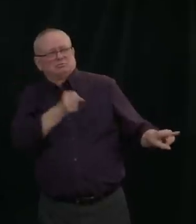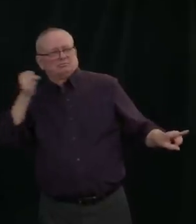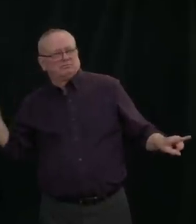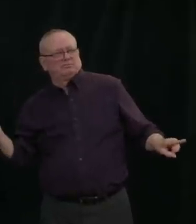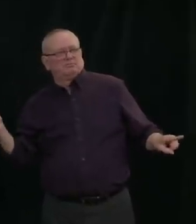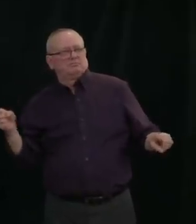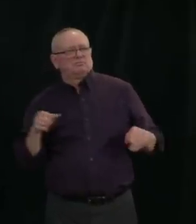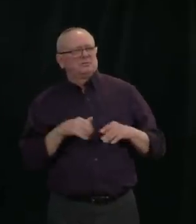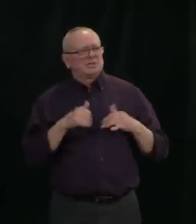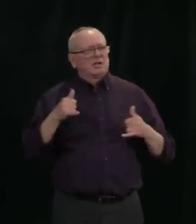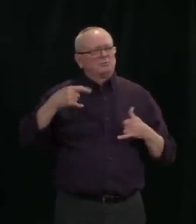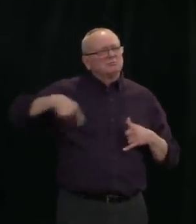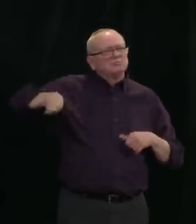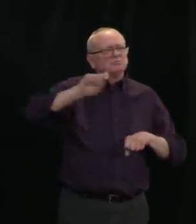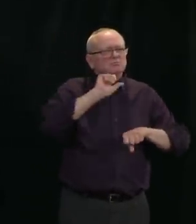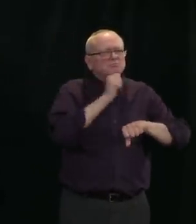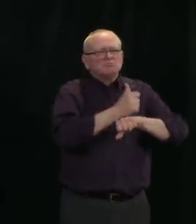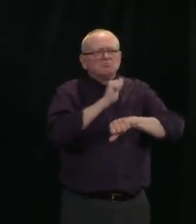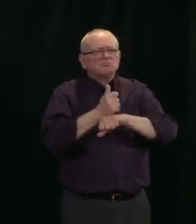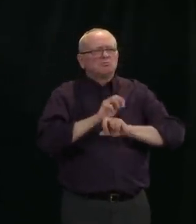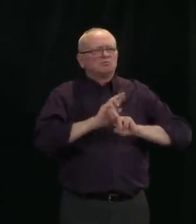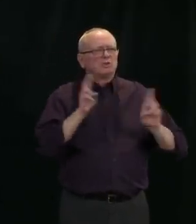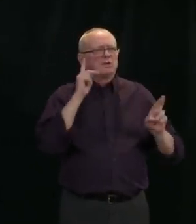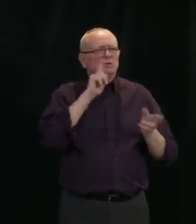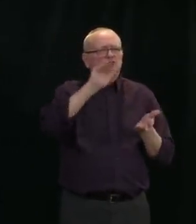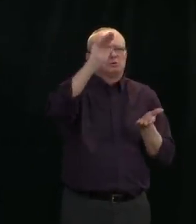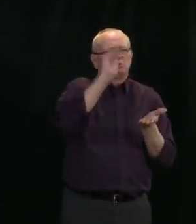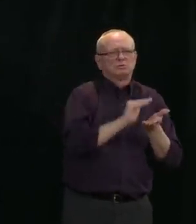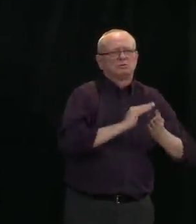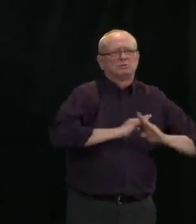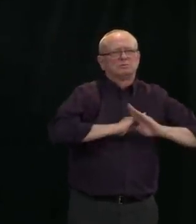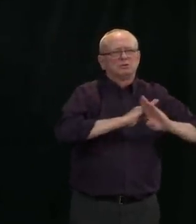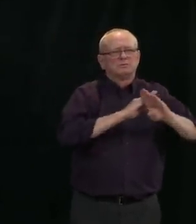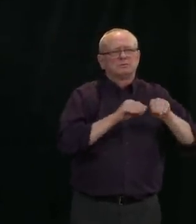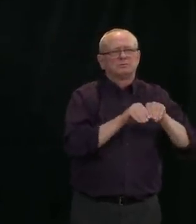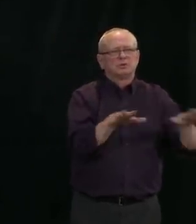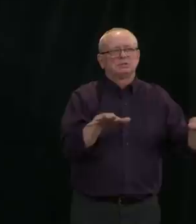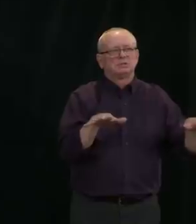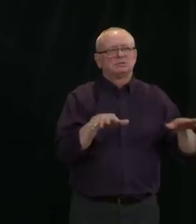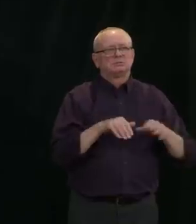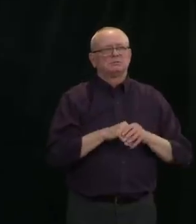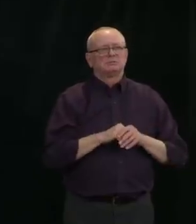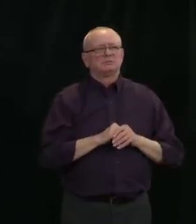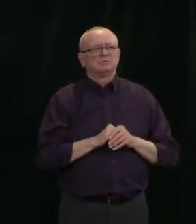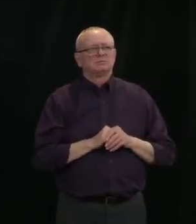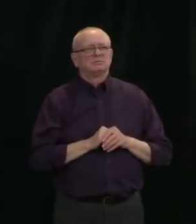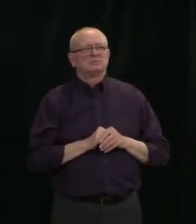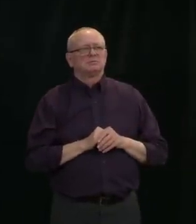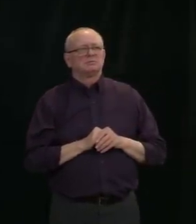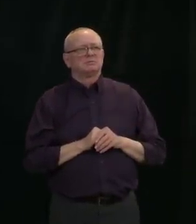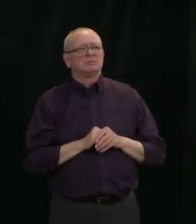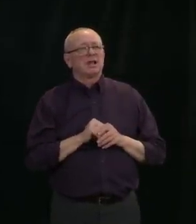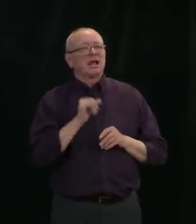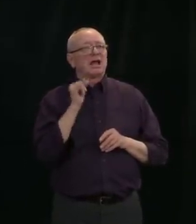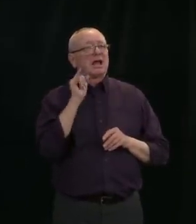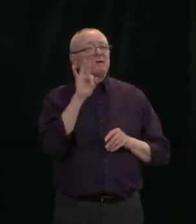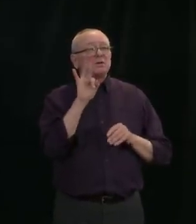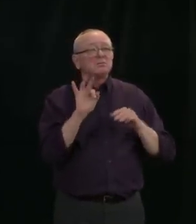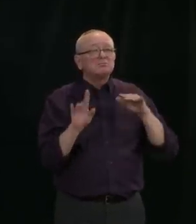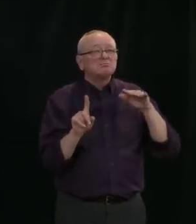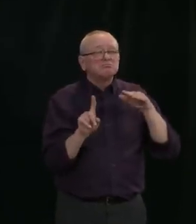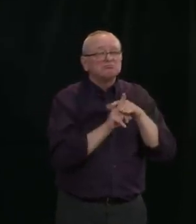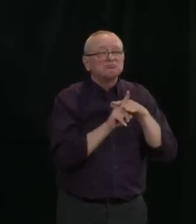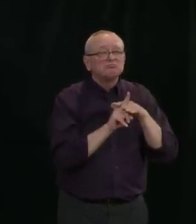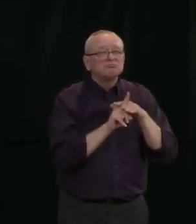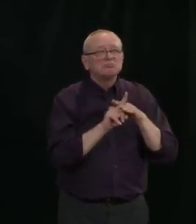should be a case in that context, then we would be definitely putting in additional measures to prevent any further